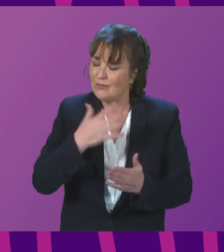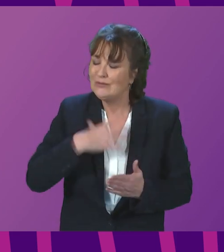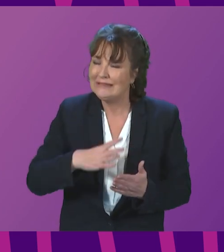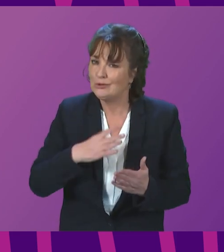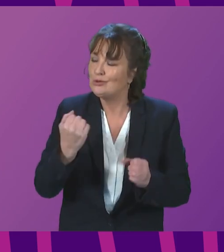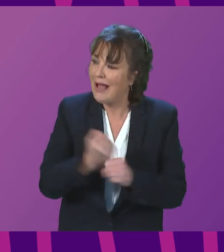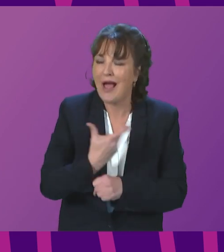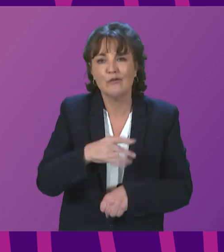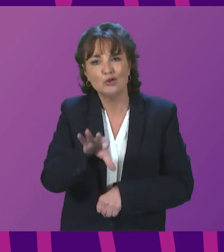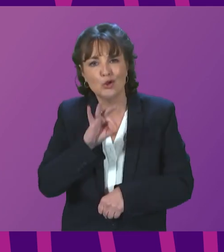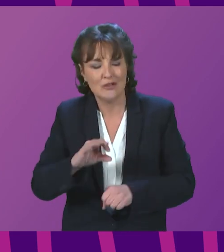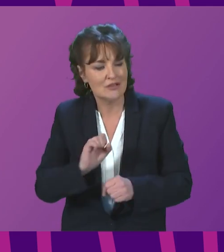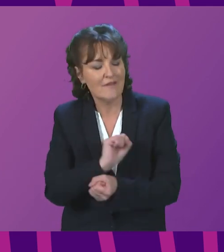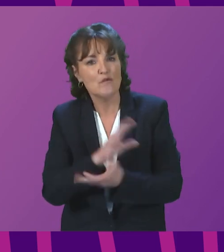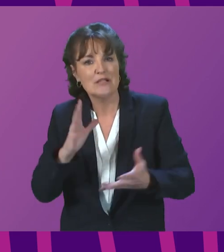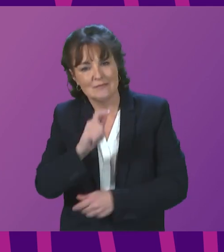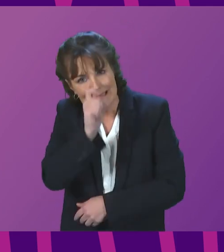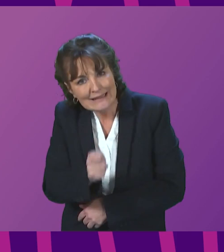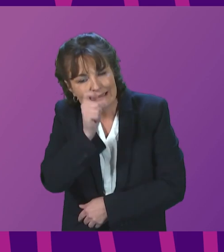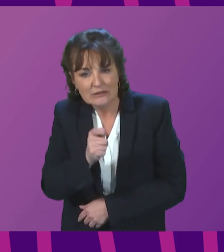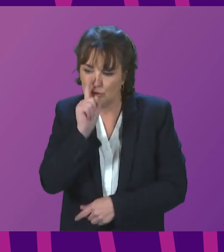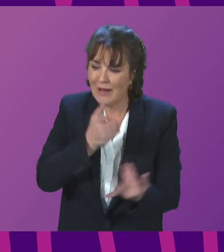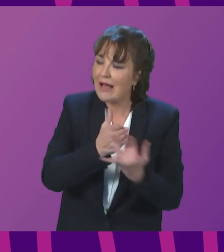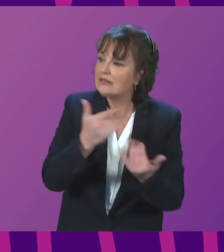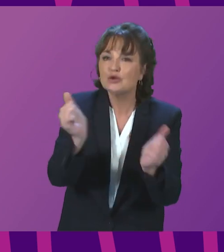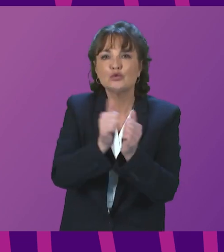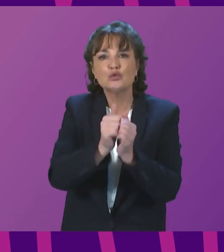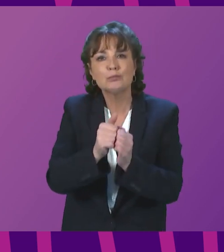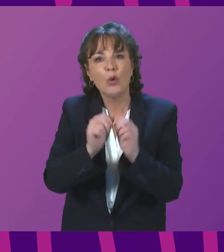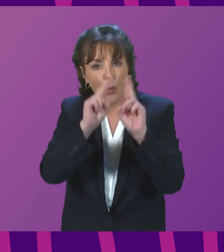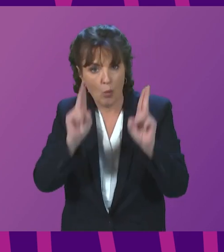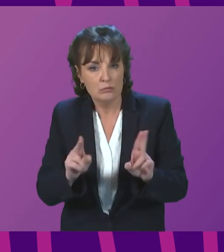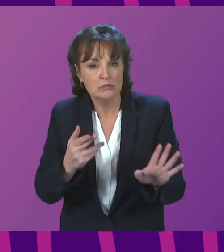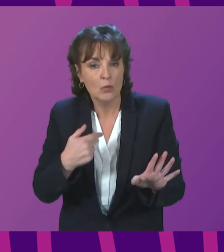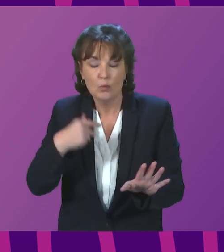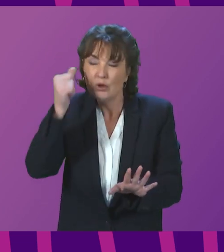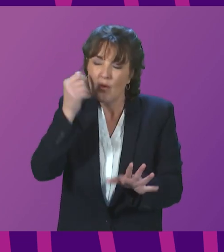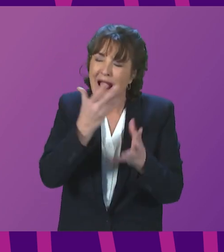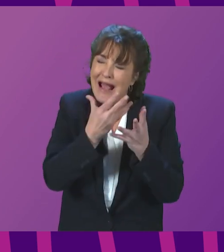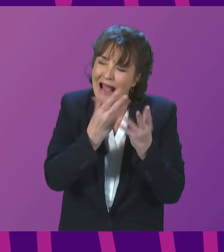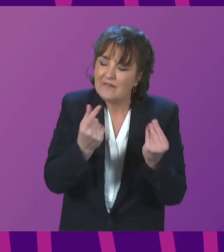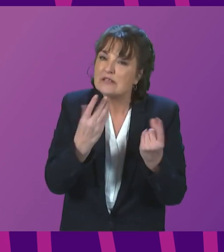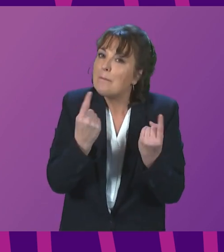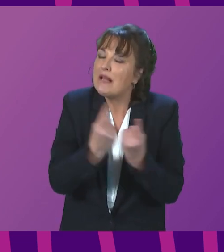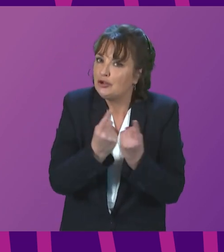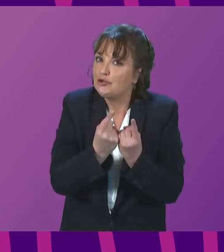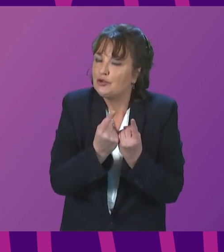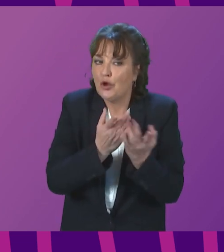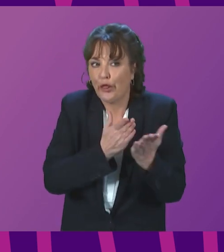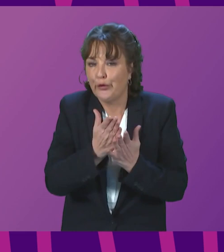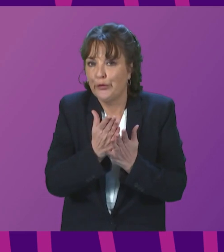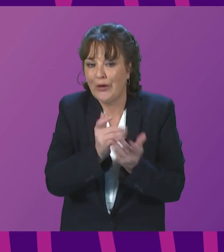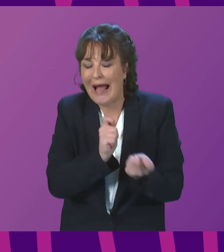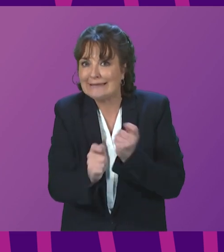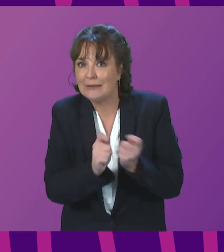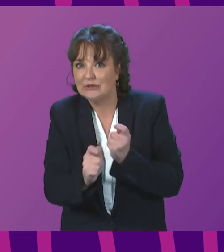have choice, dignity and freedom to access suitable homes. We know there are issues with the way adaptations are being accessed and delivered locally and